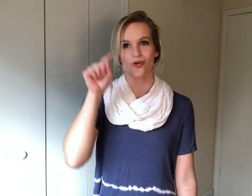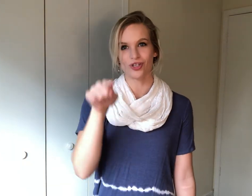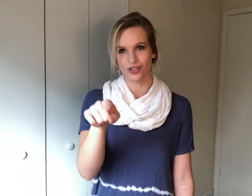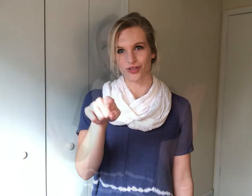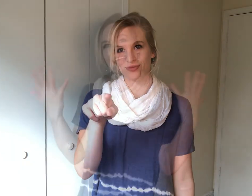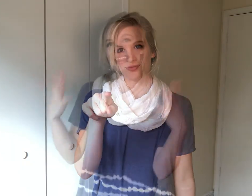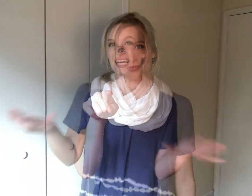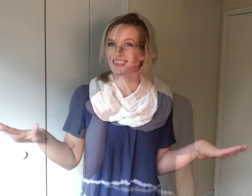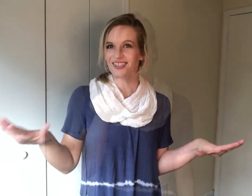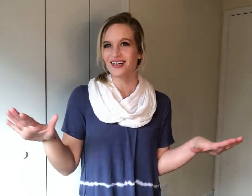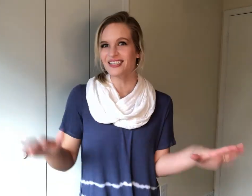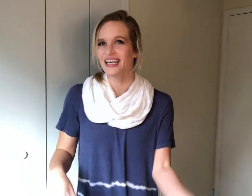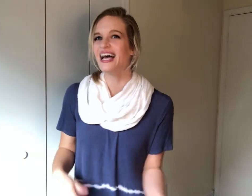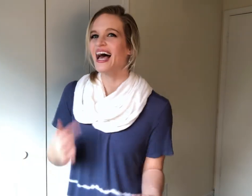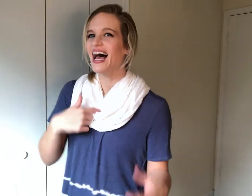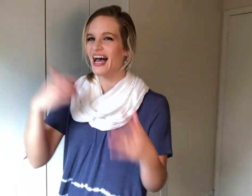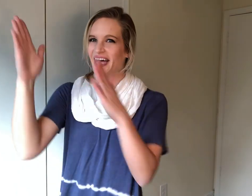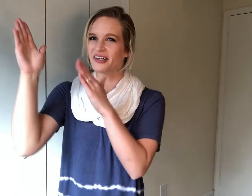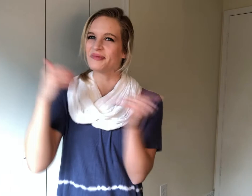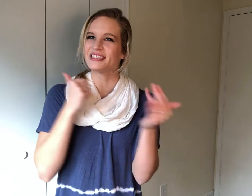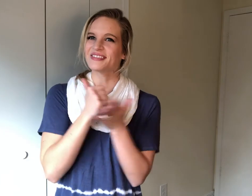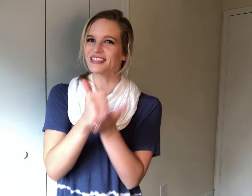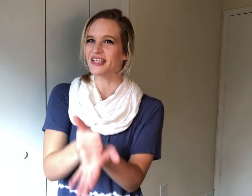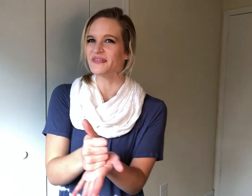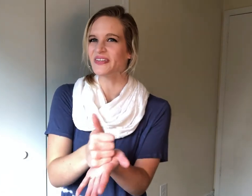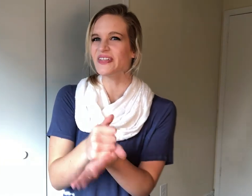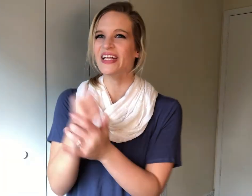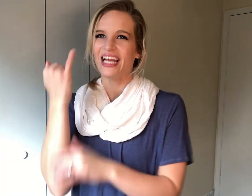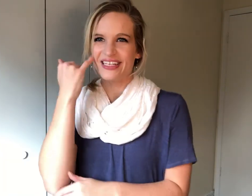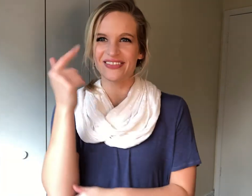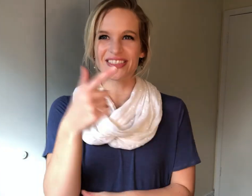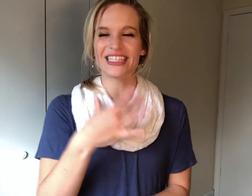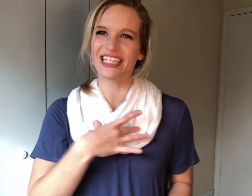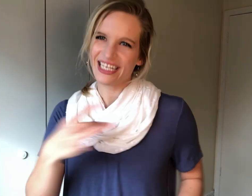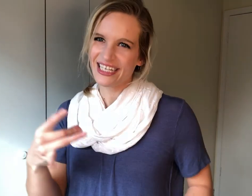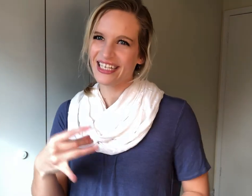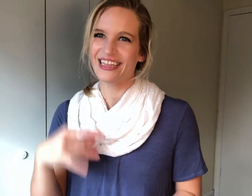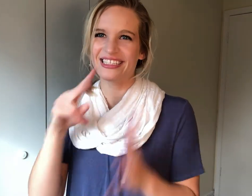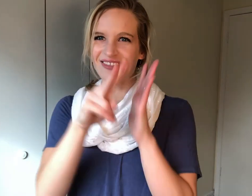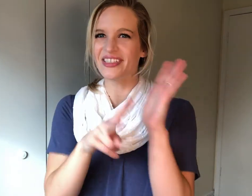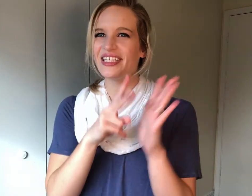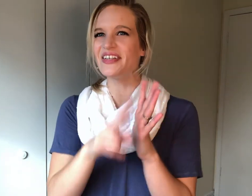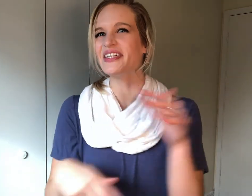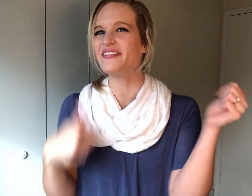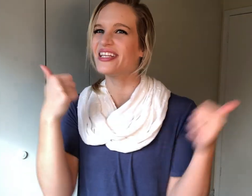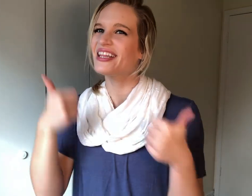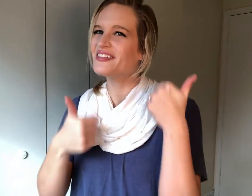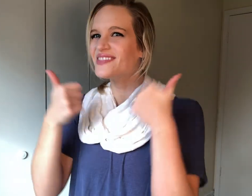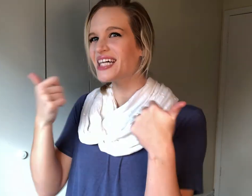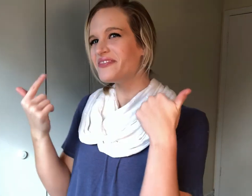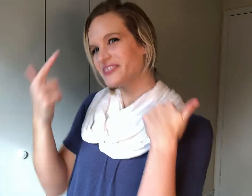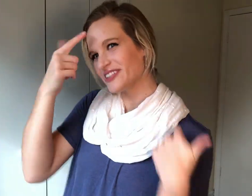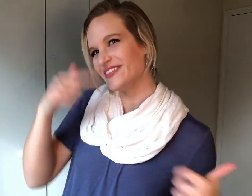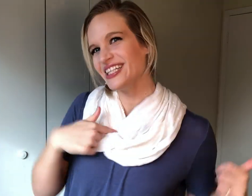and that's all I hope this was helpful and if you did like this video give it a thumbs up for me